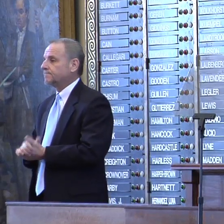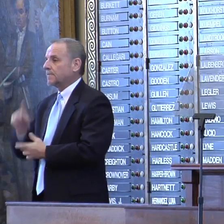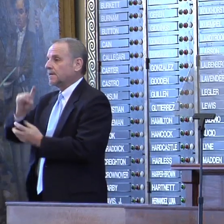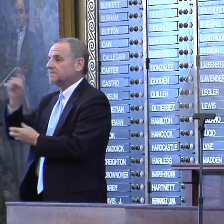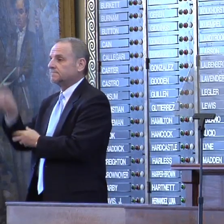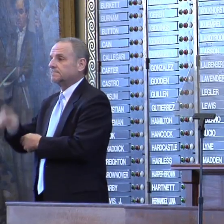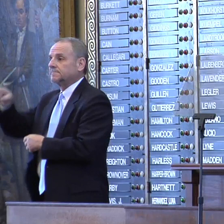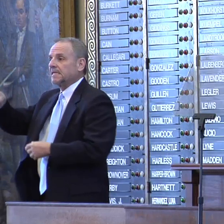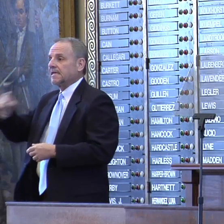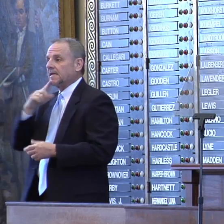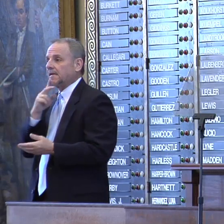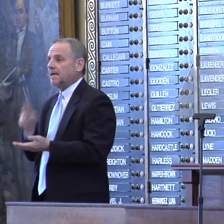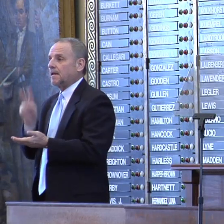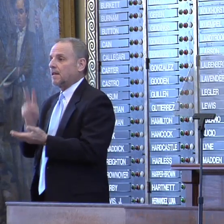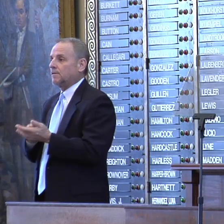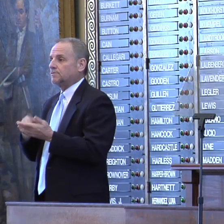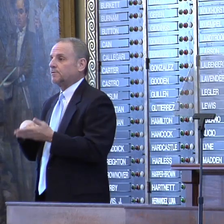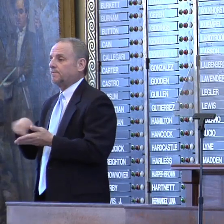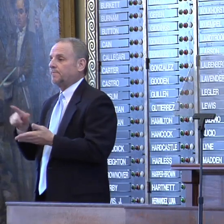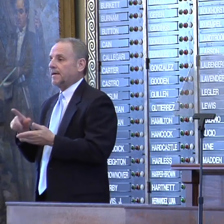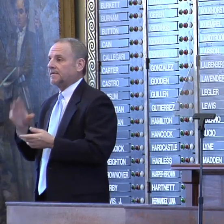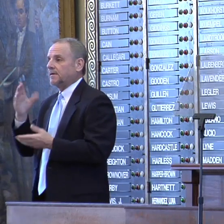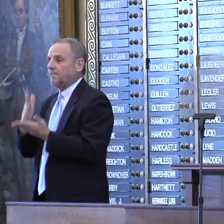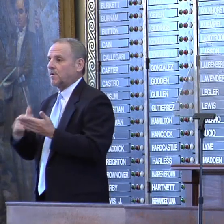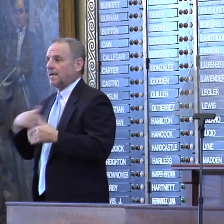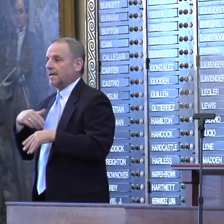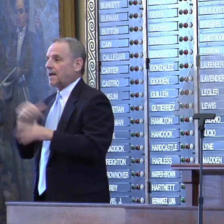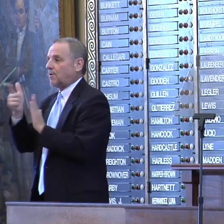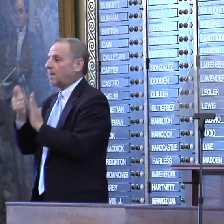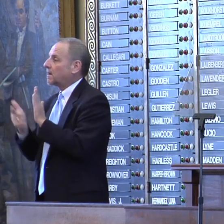Texas needs a loser pays component in our legal system